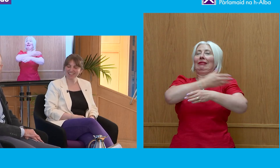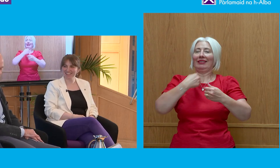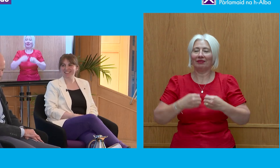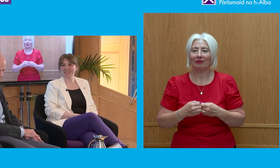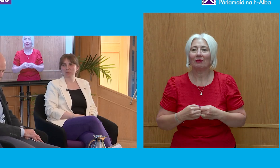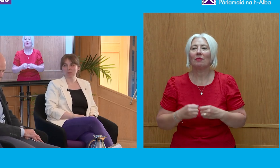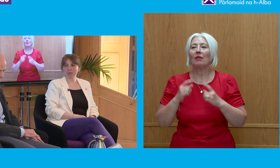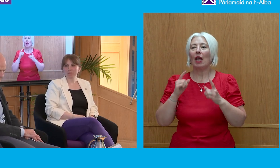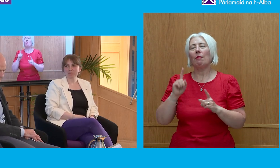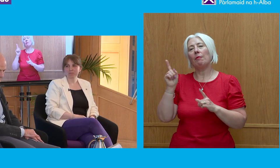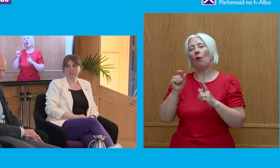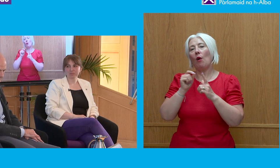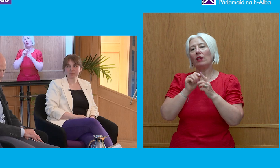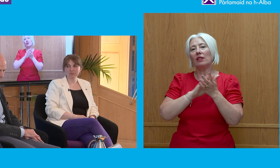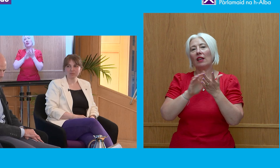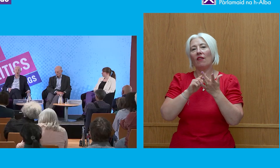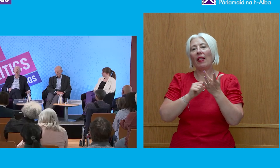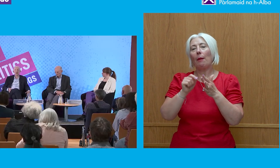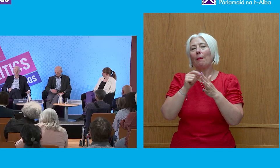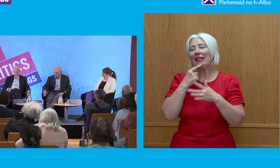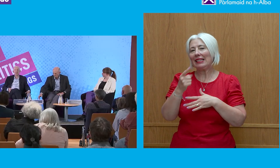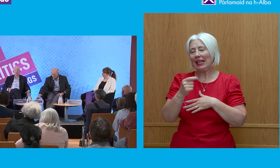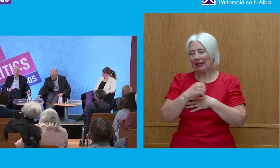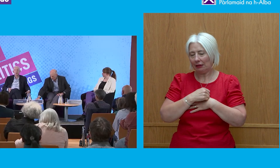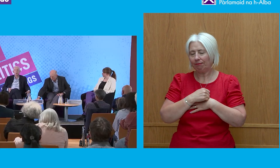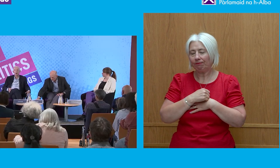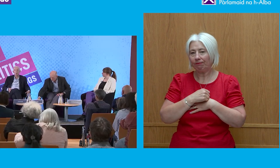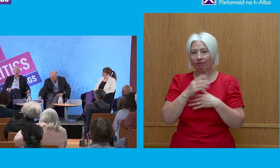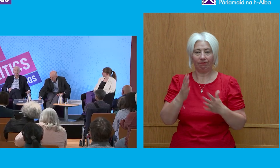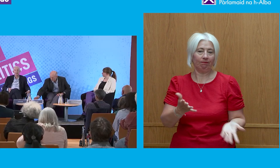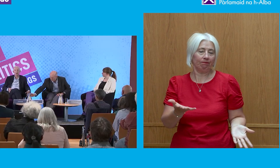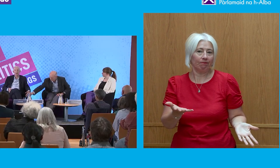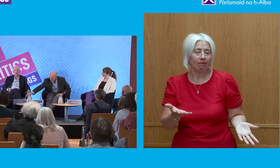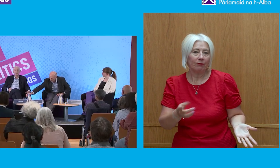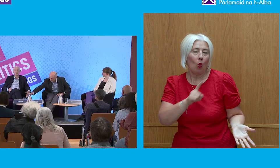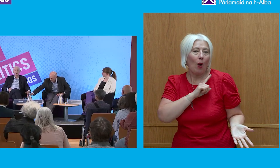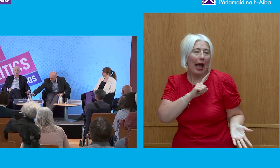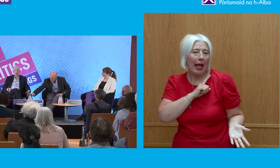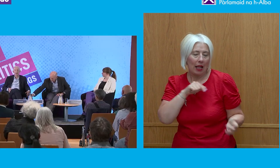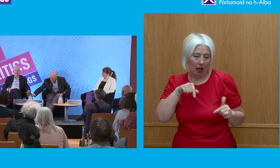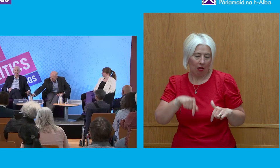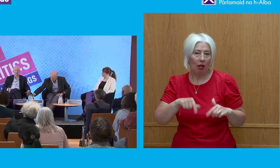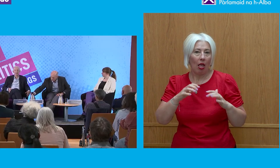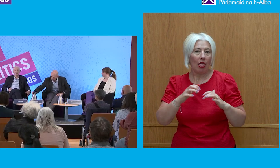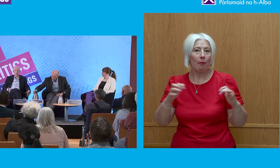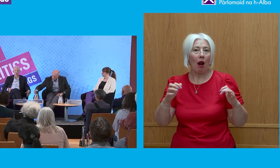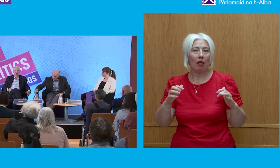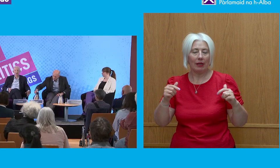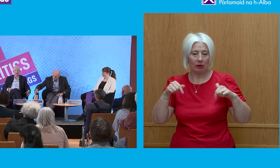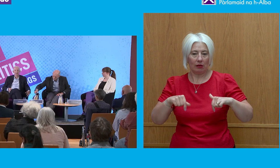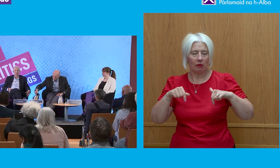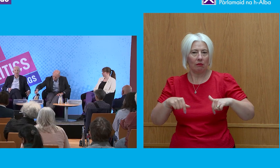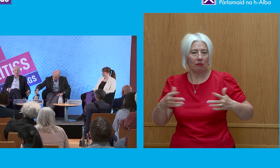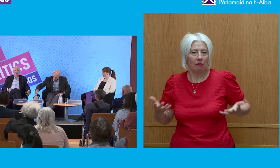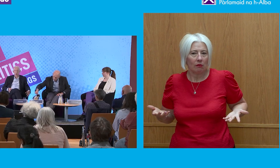Just coming back to what Philip says, just to make a point about this, let's be honest, why is Parliament where it is? What